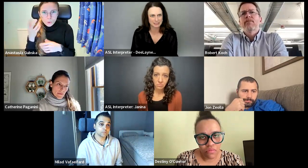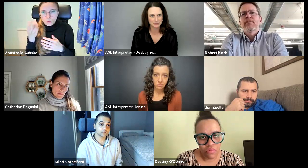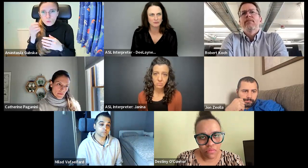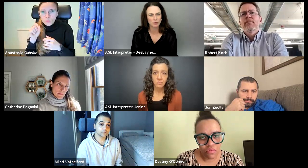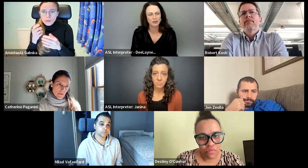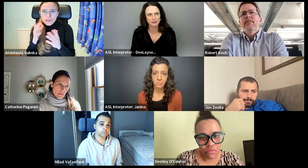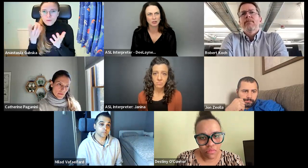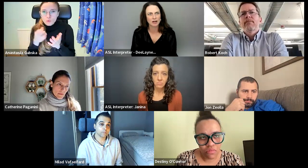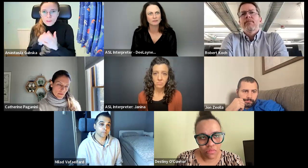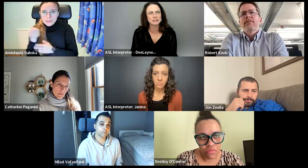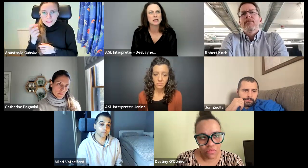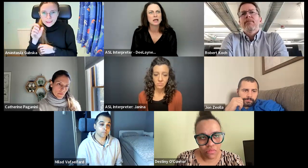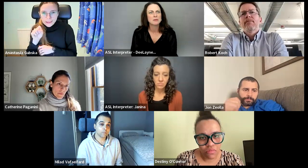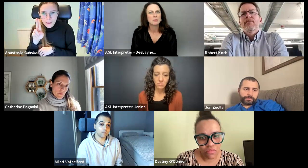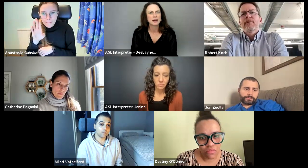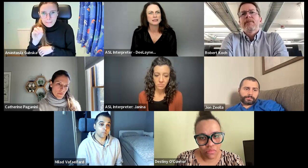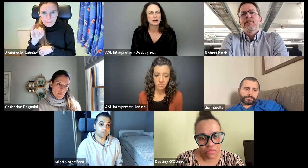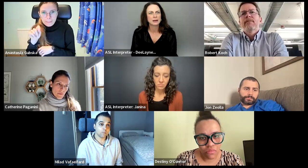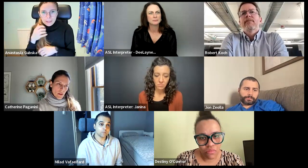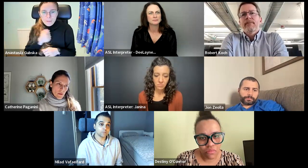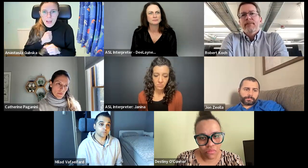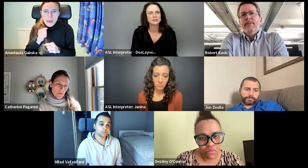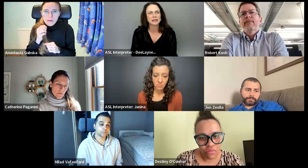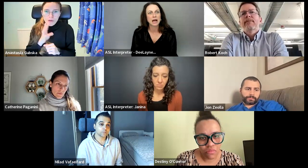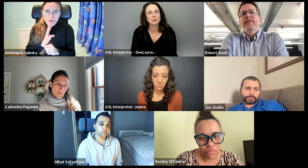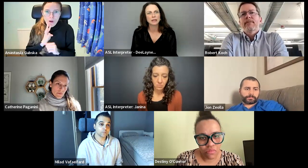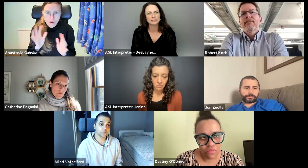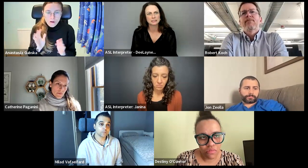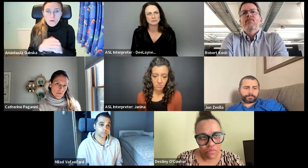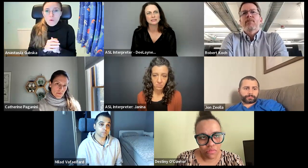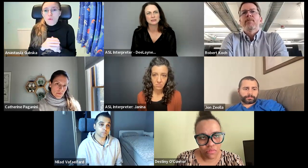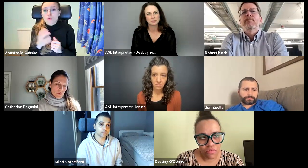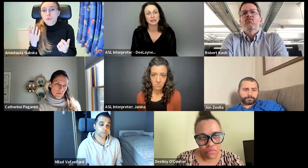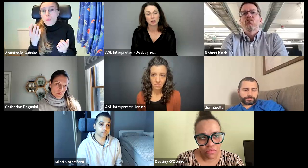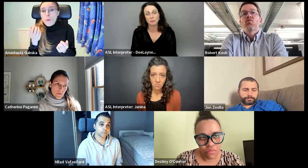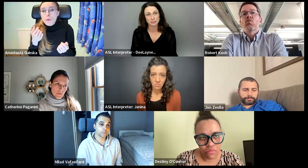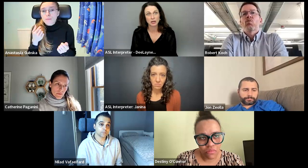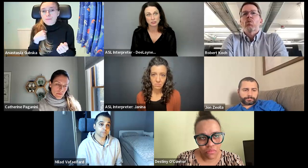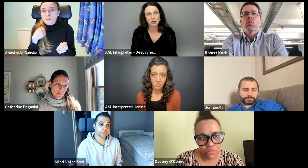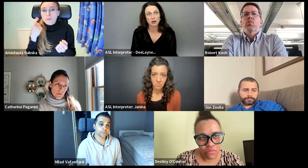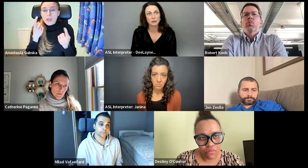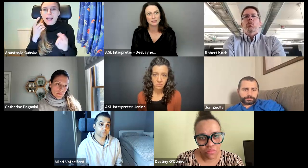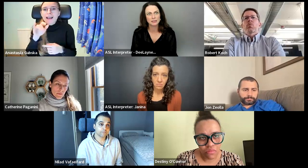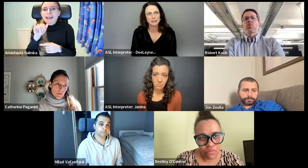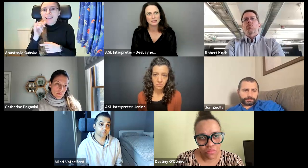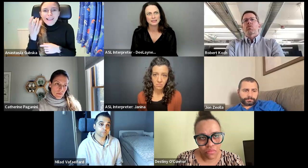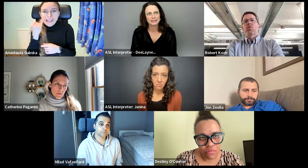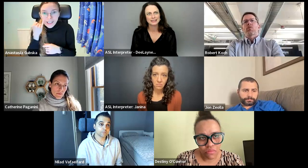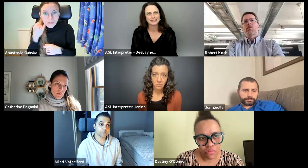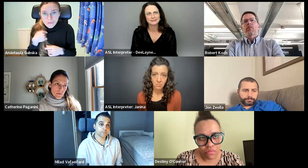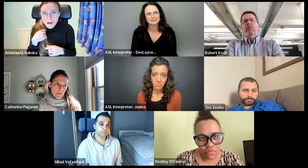context before the conference. But, and I would like to submit something on my, on a talk. But